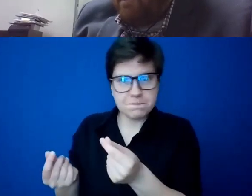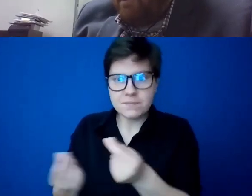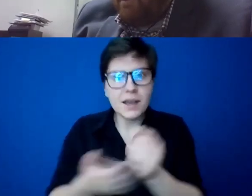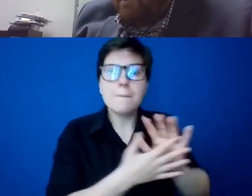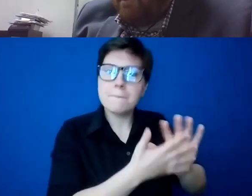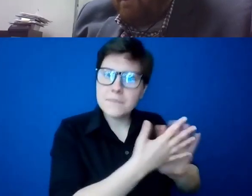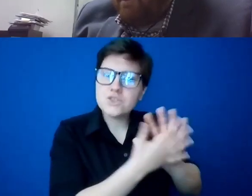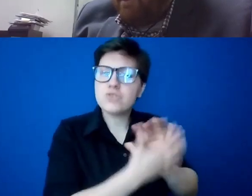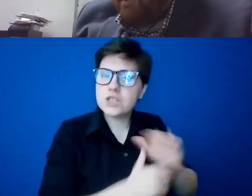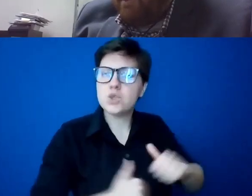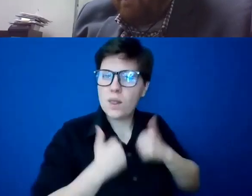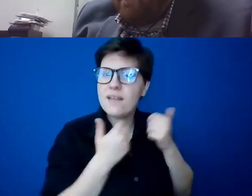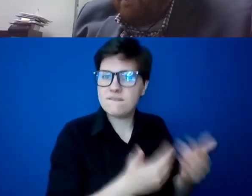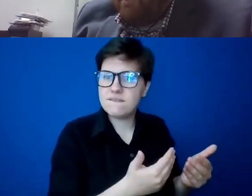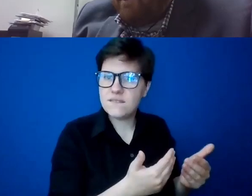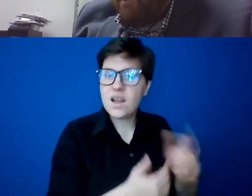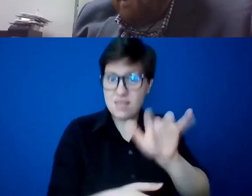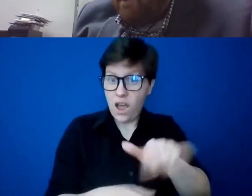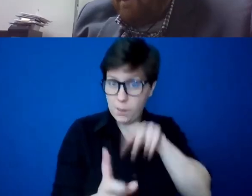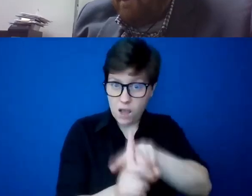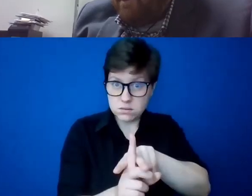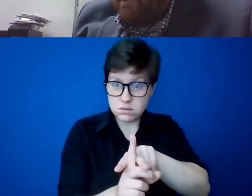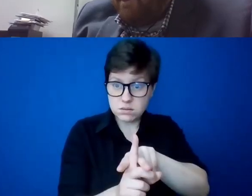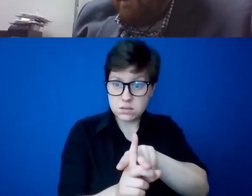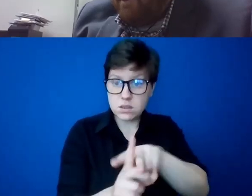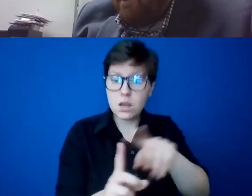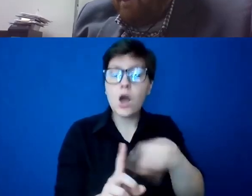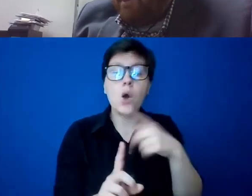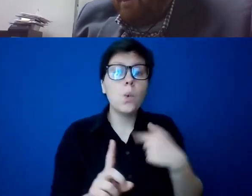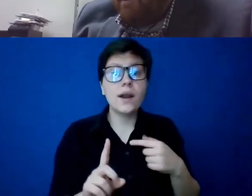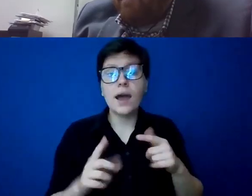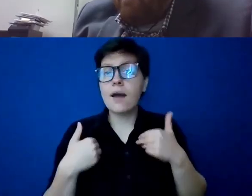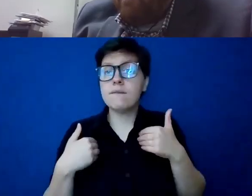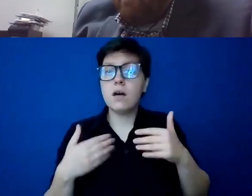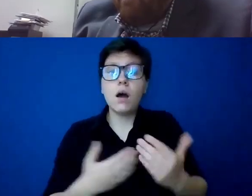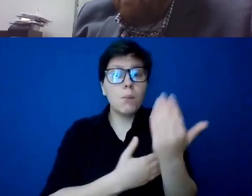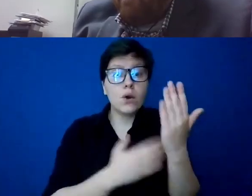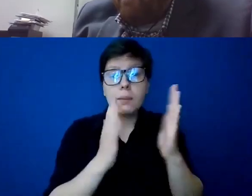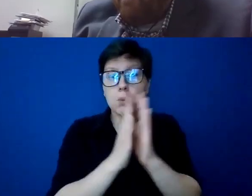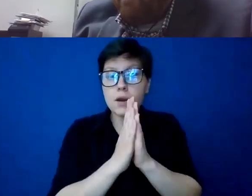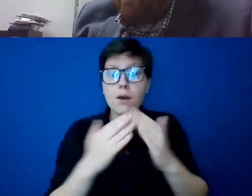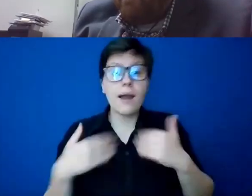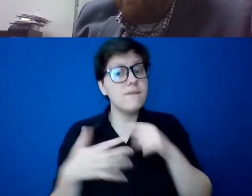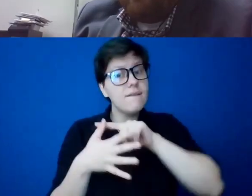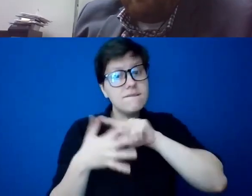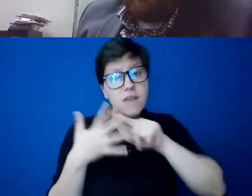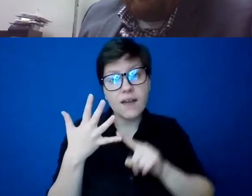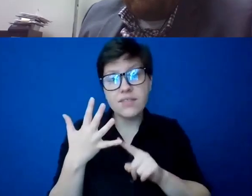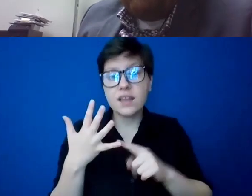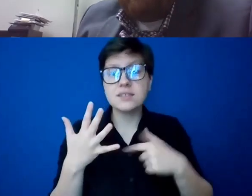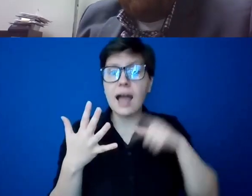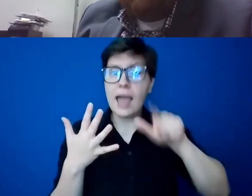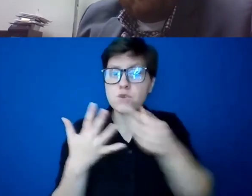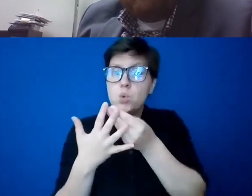to be lived. And when I go to morning prayer and I have my list of the five things that I have to solve